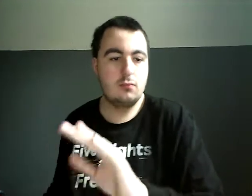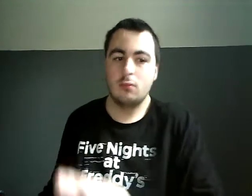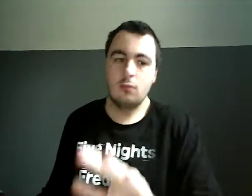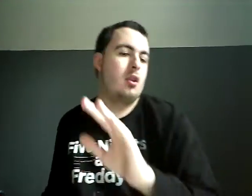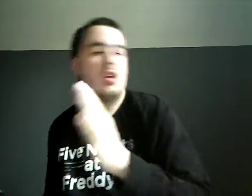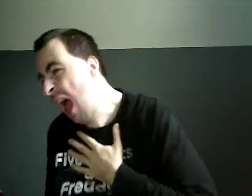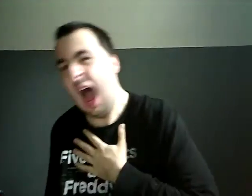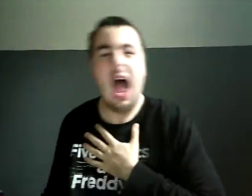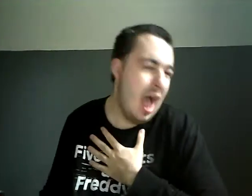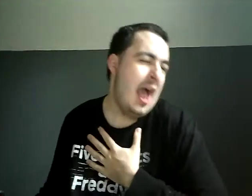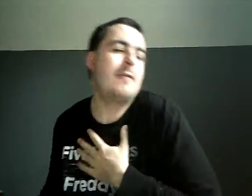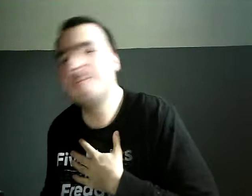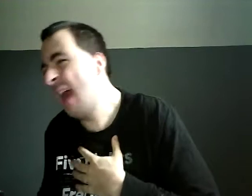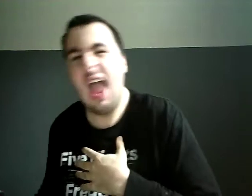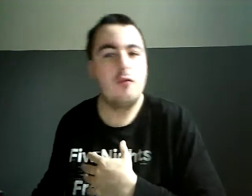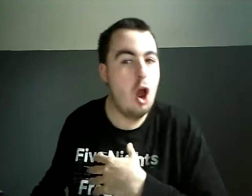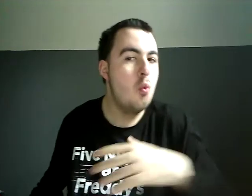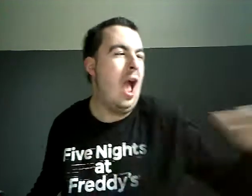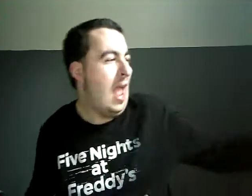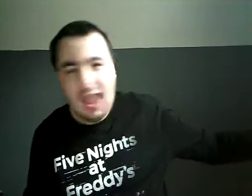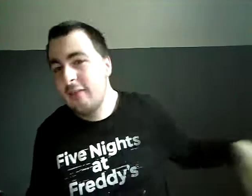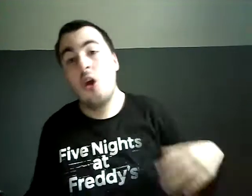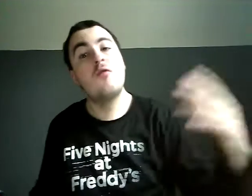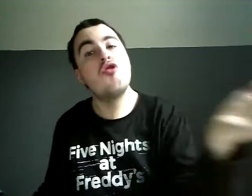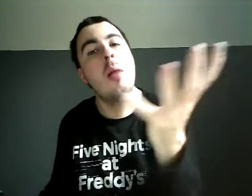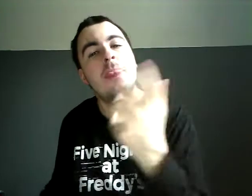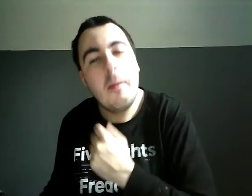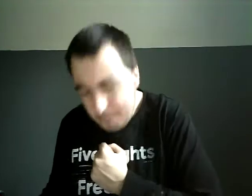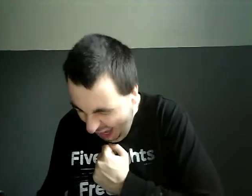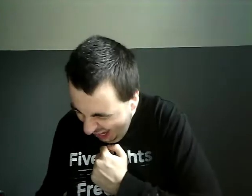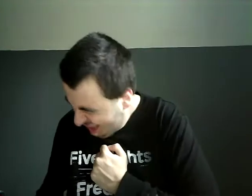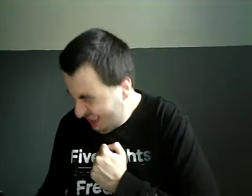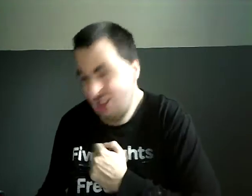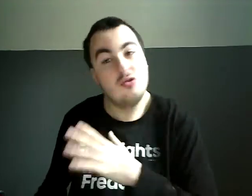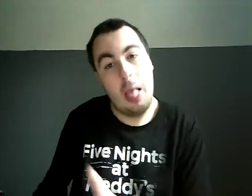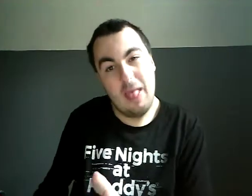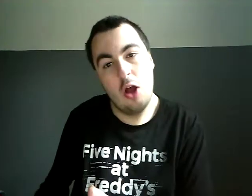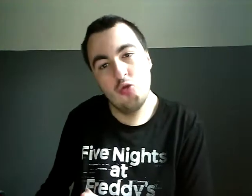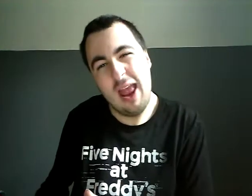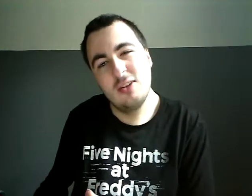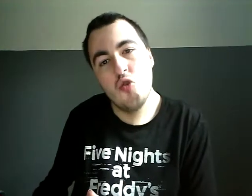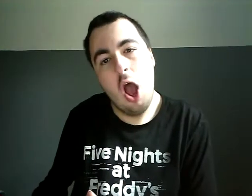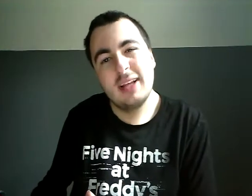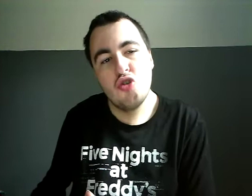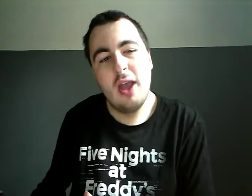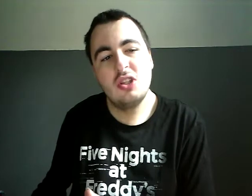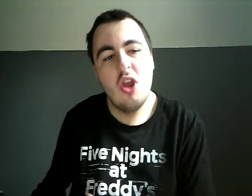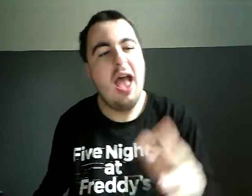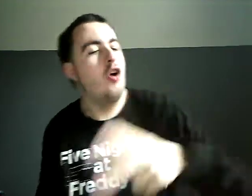I ran away from the pain, always breaking down